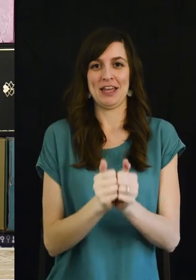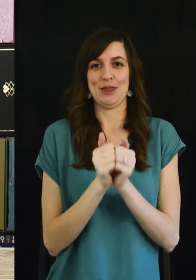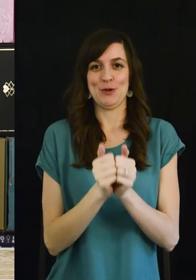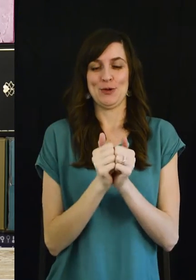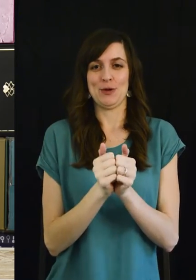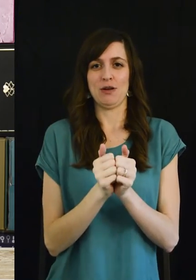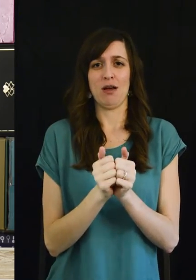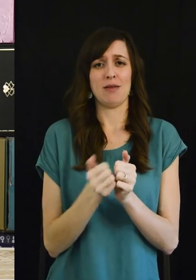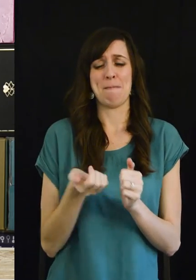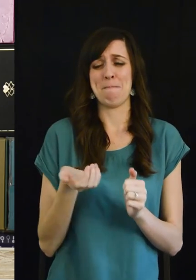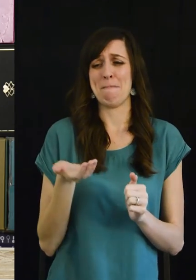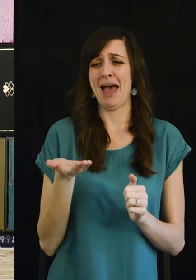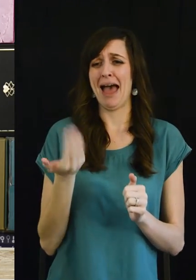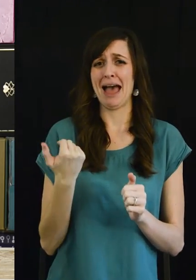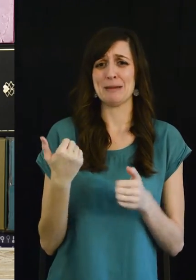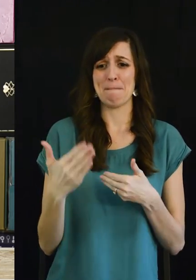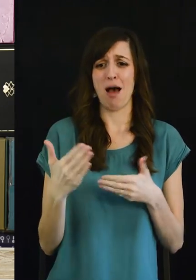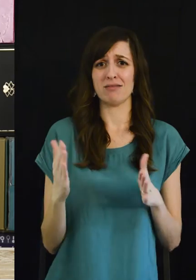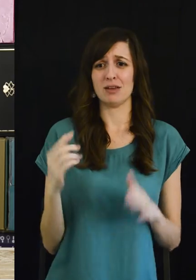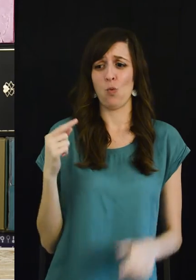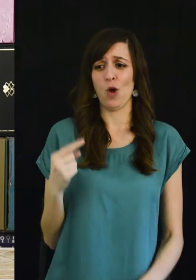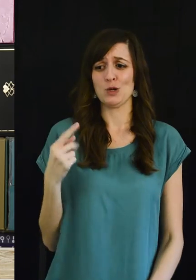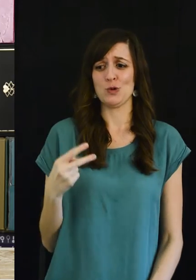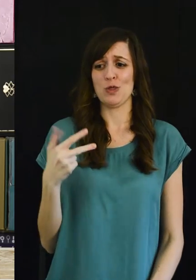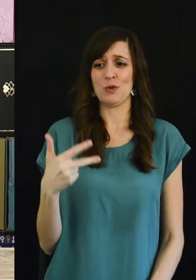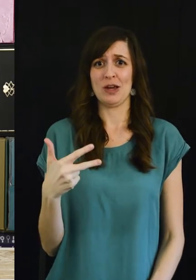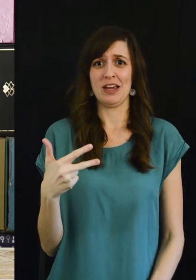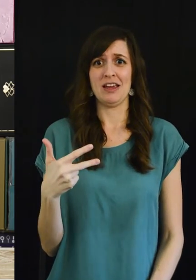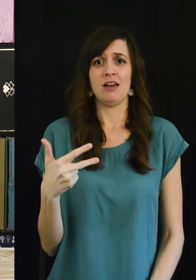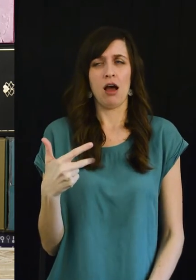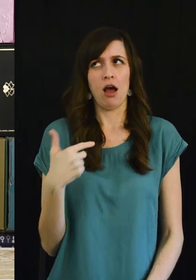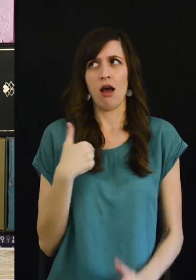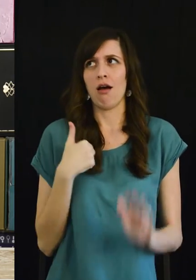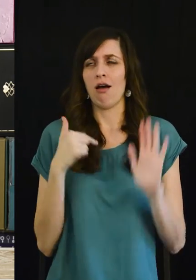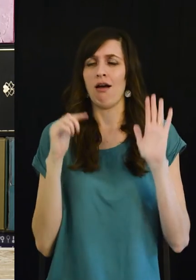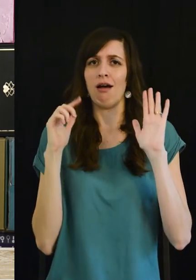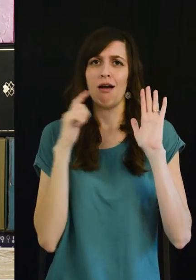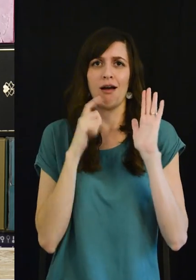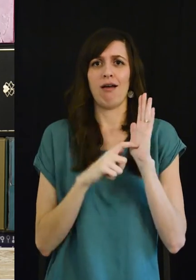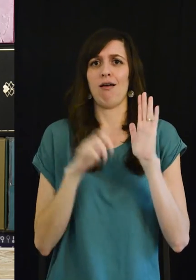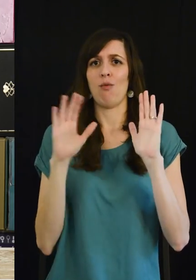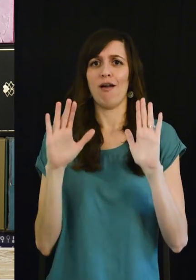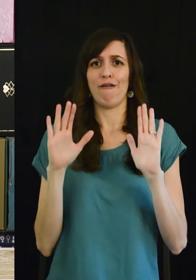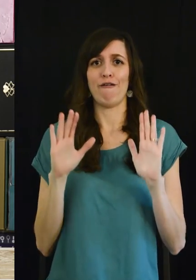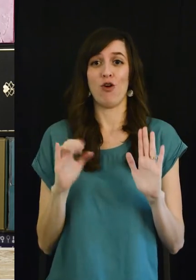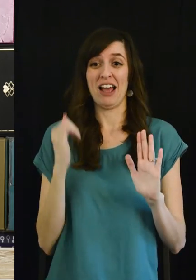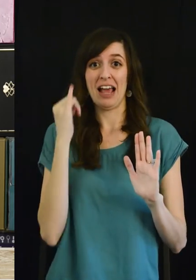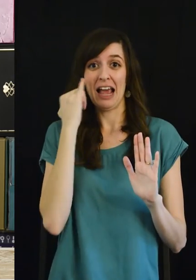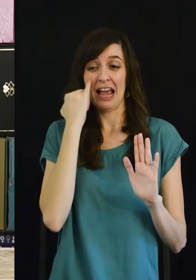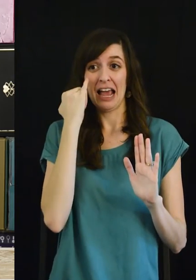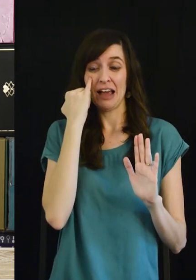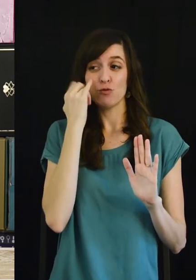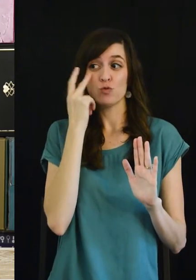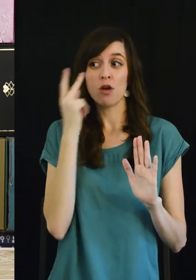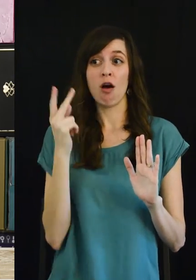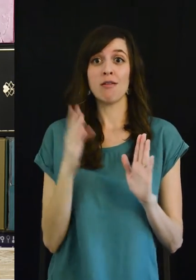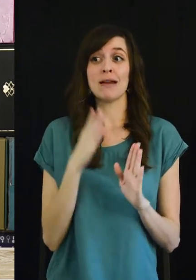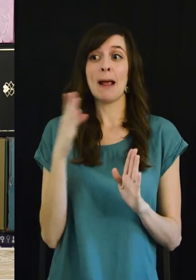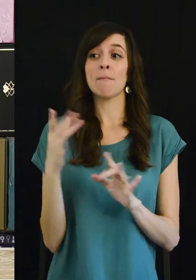all the past boxes have been unbelievably awesome well labeled passing through the mill if you looked at this you're gonna be interested